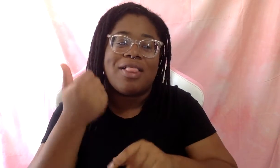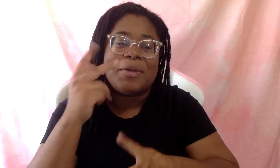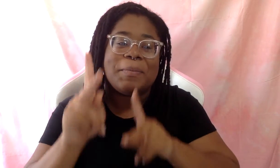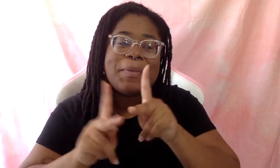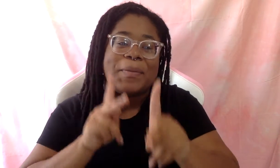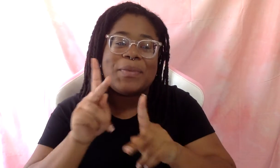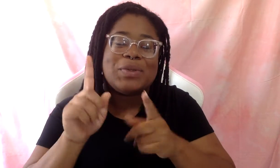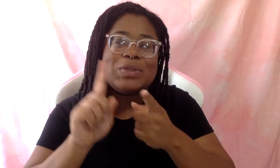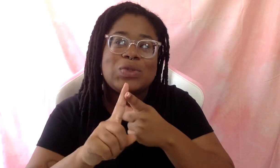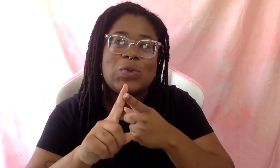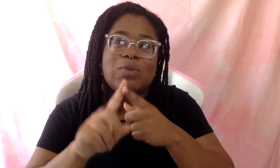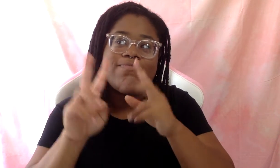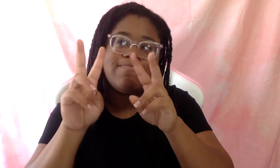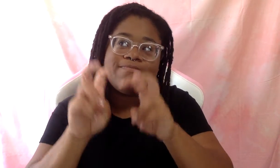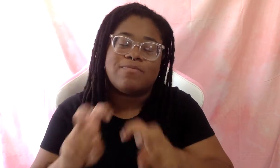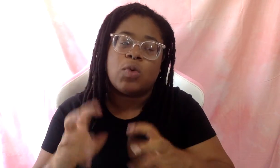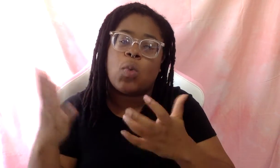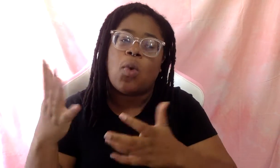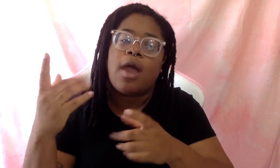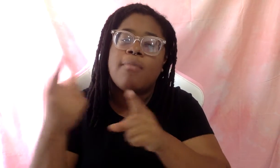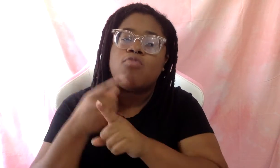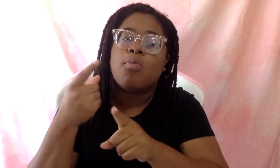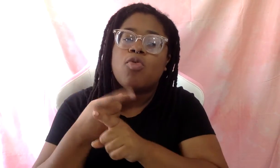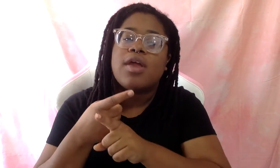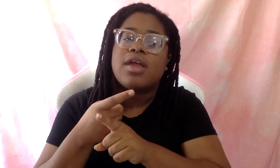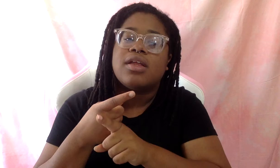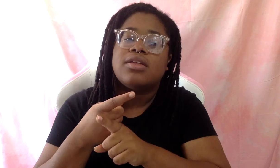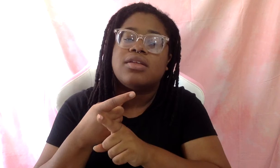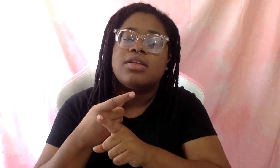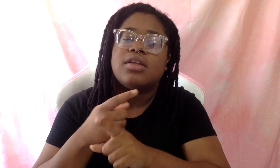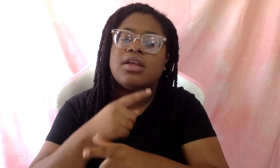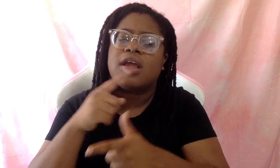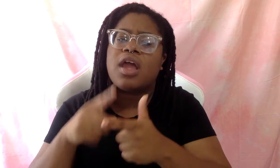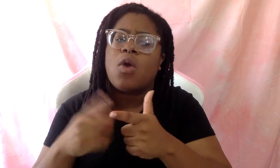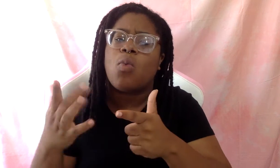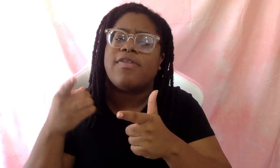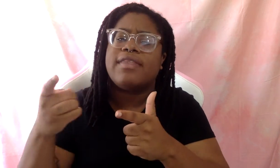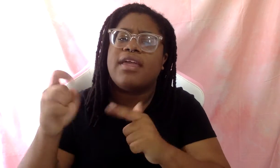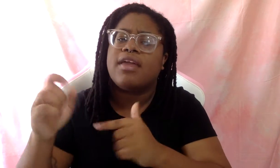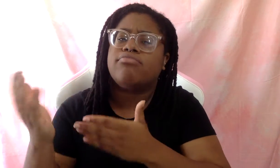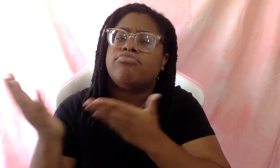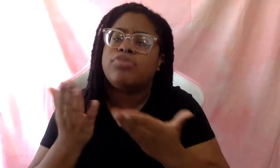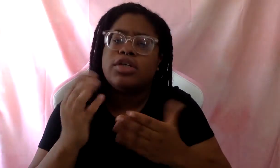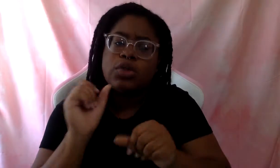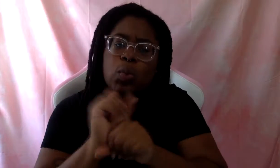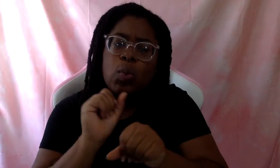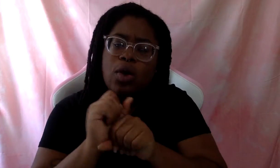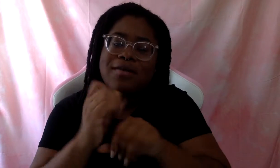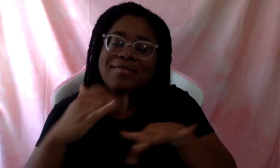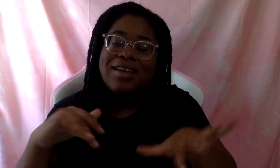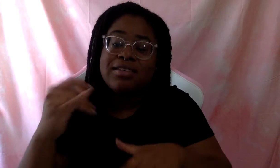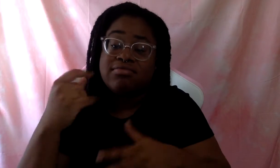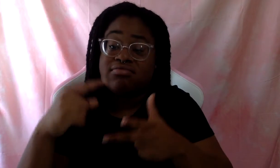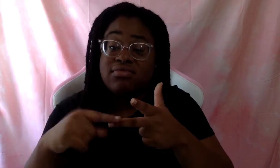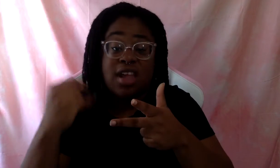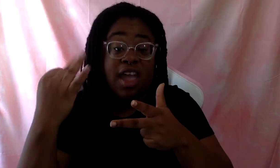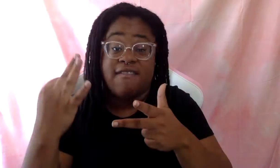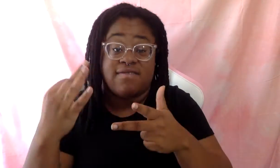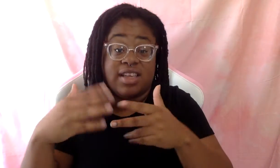assess the appropriateness and like of what they can bring into the workplace. And even if the space in general is appropriate for them.